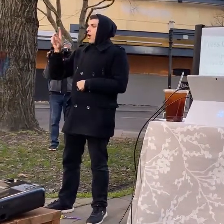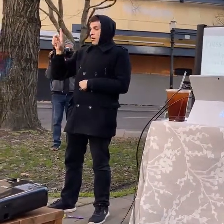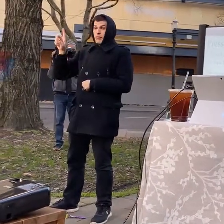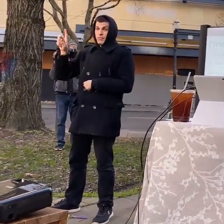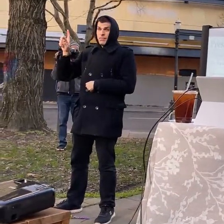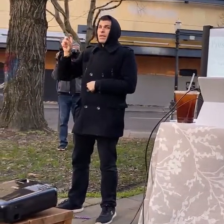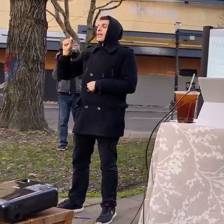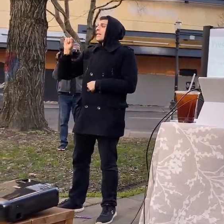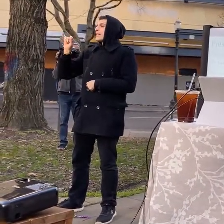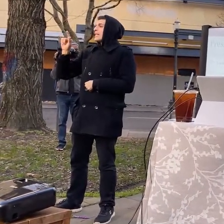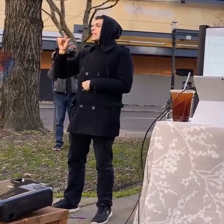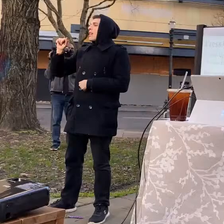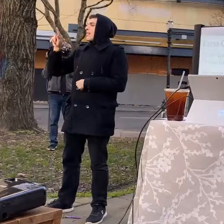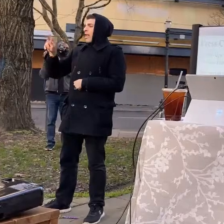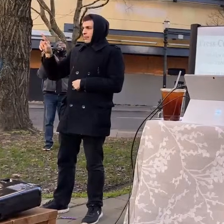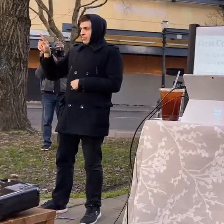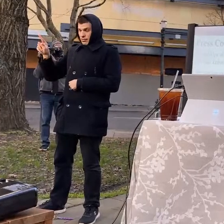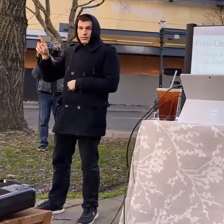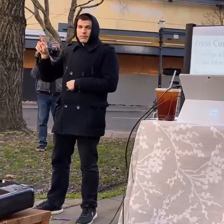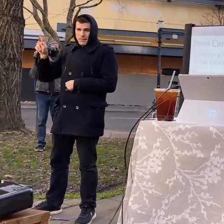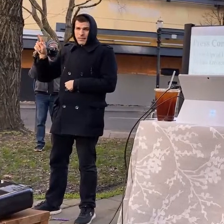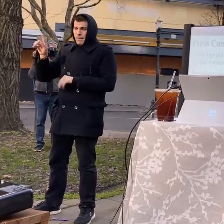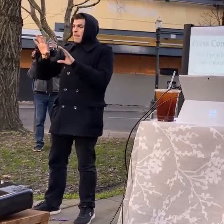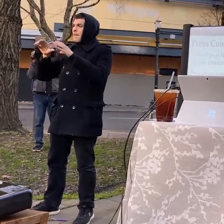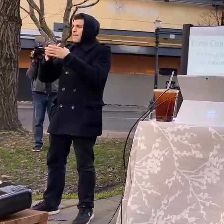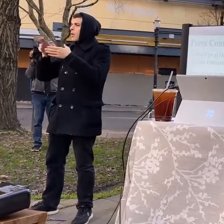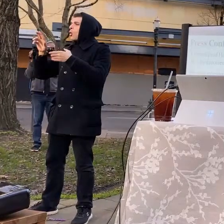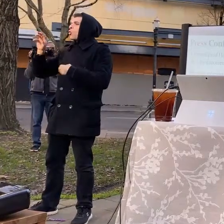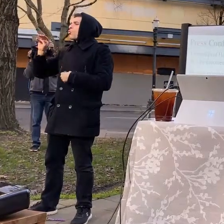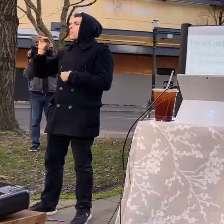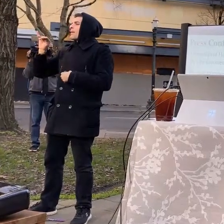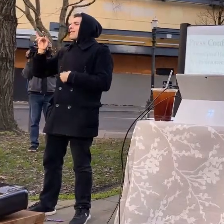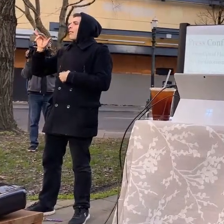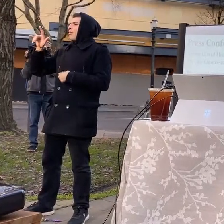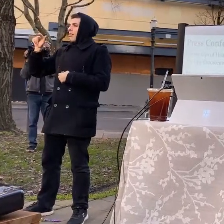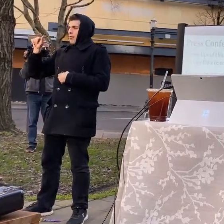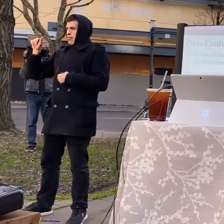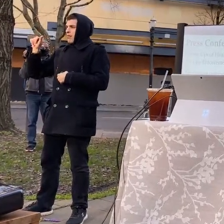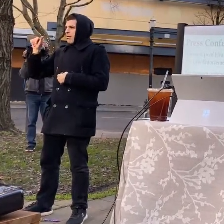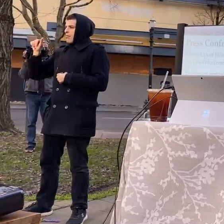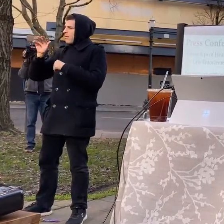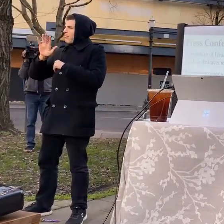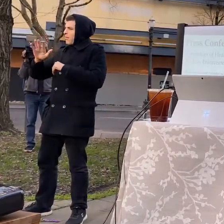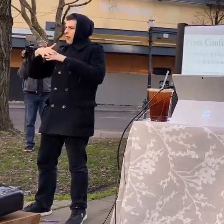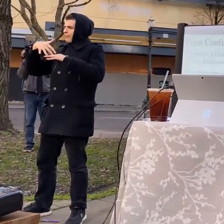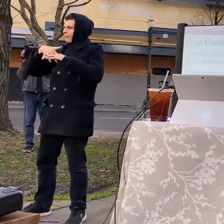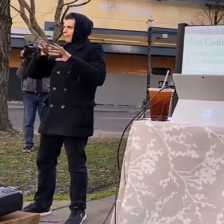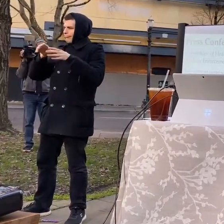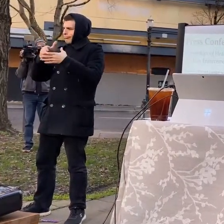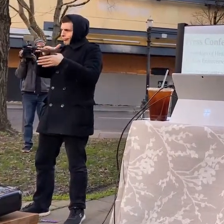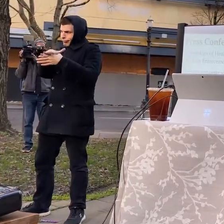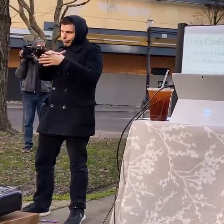can be found in the cowlitz selects gran ron wasco and even yakima tribes